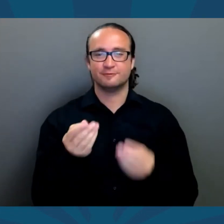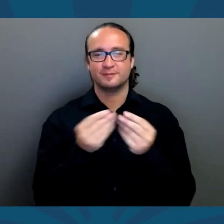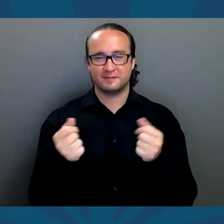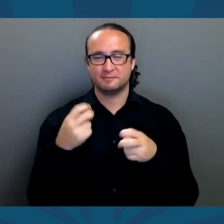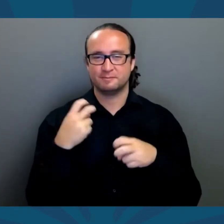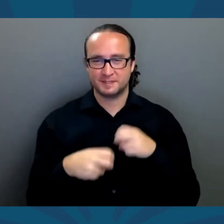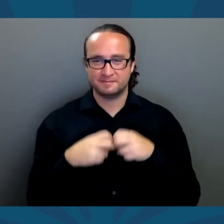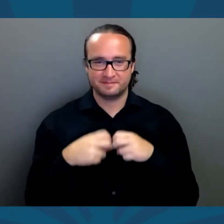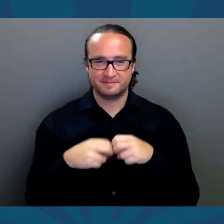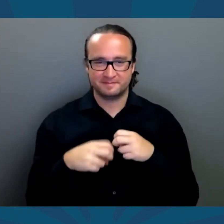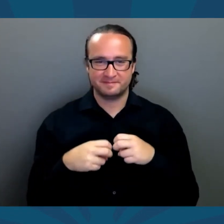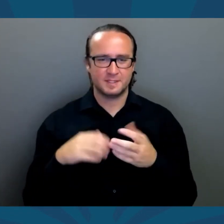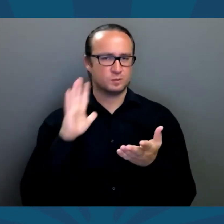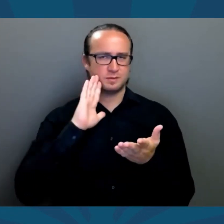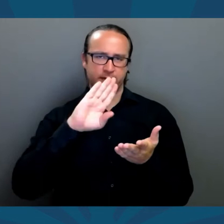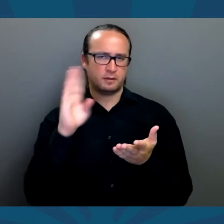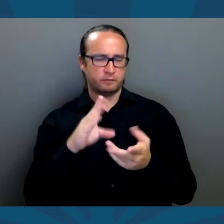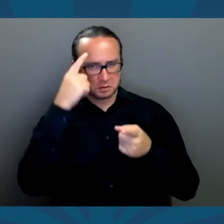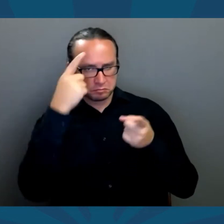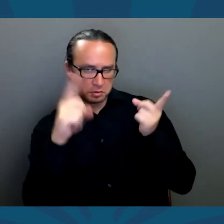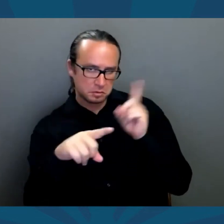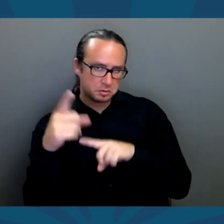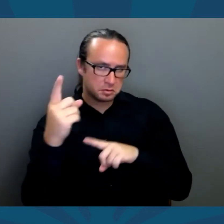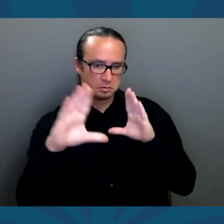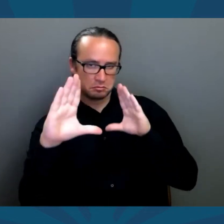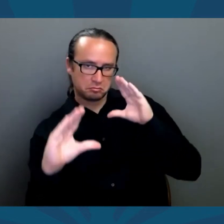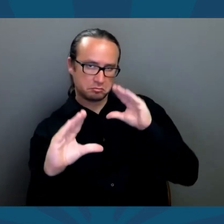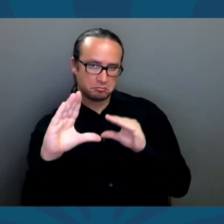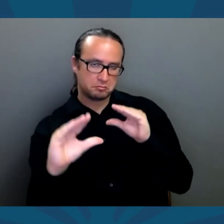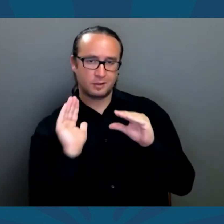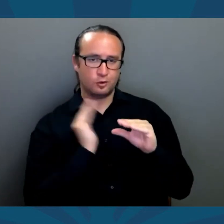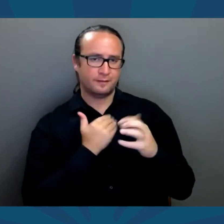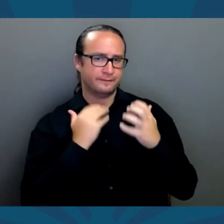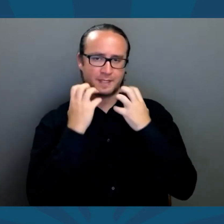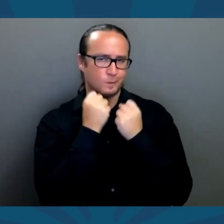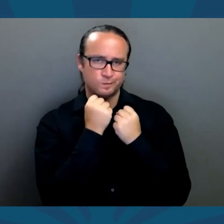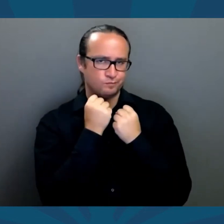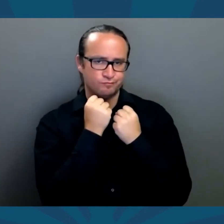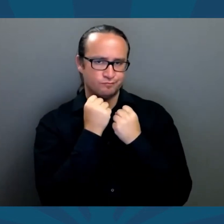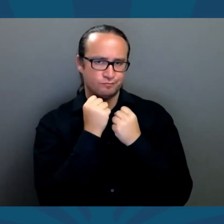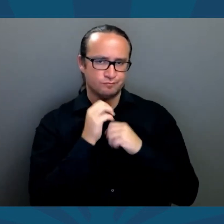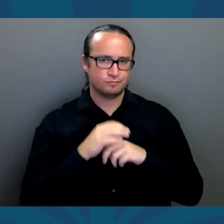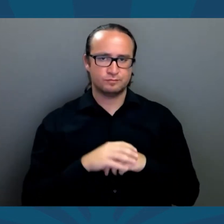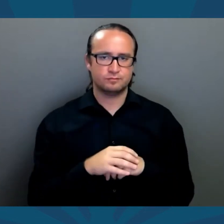I listen, I solve problems, and will never compromise our values.